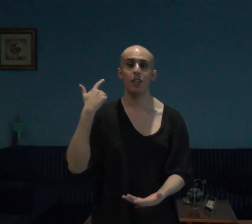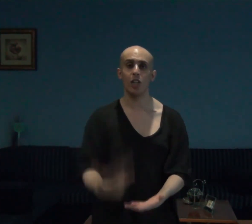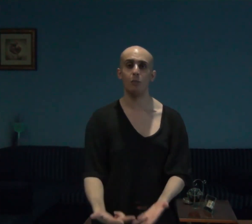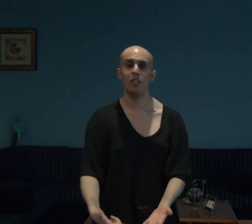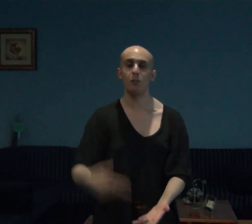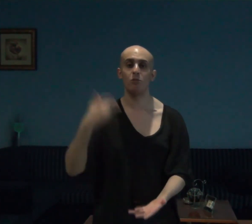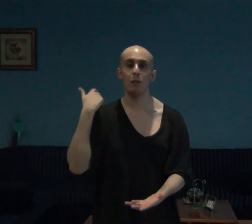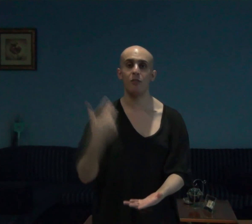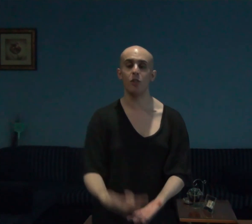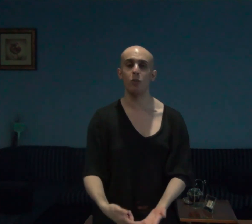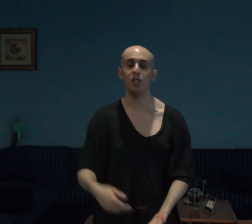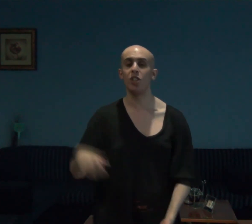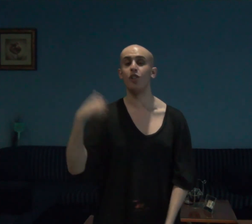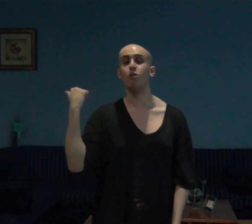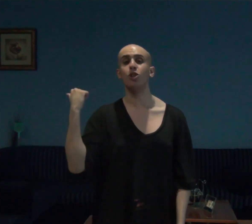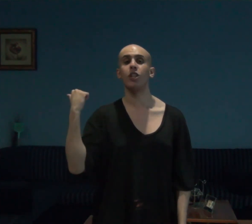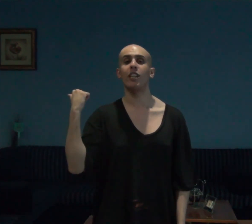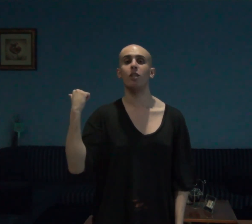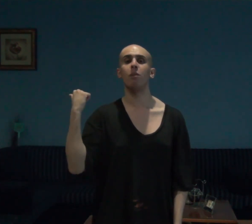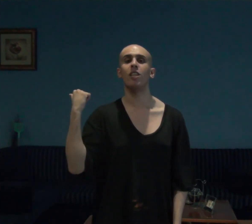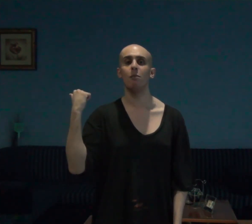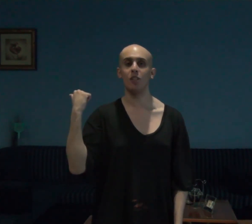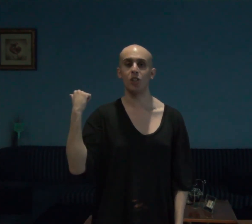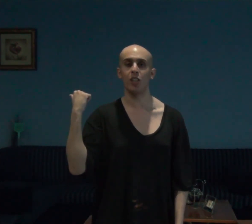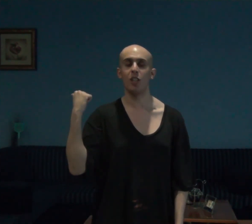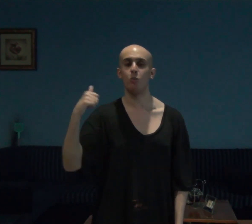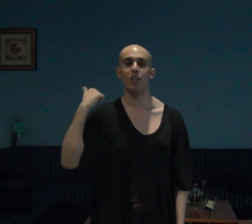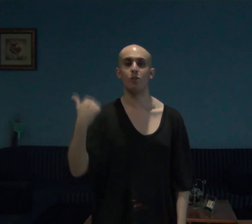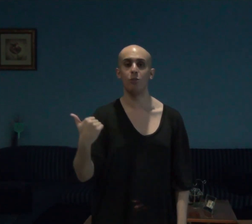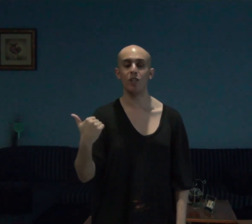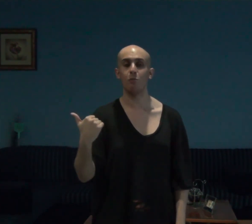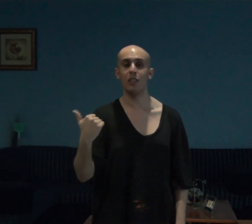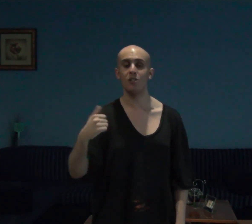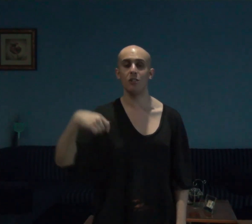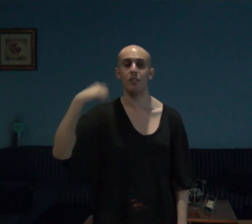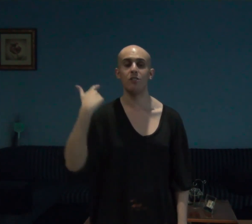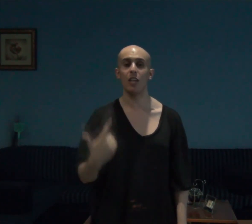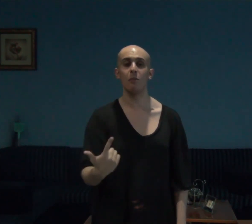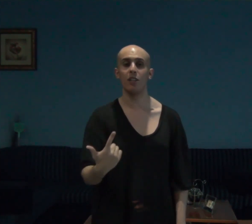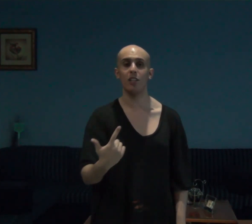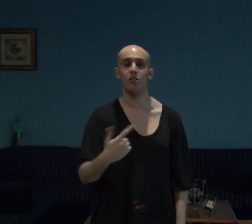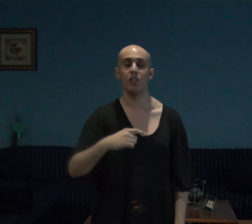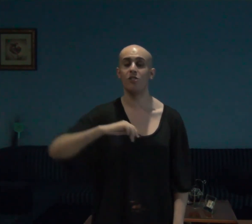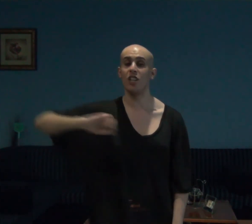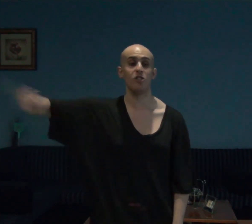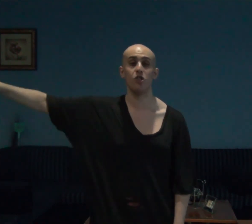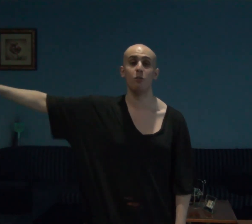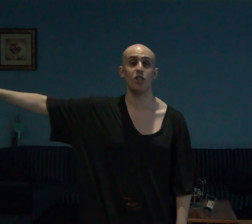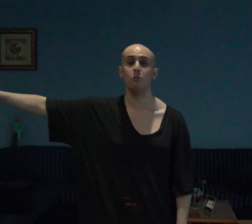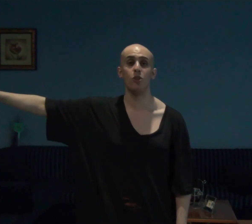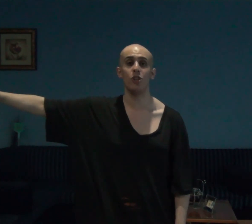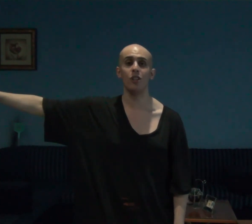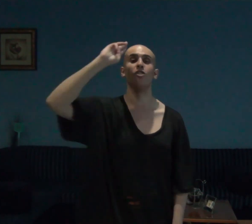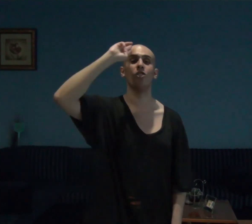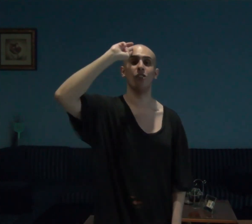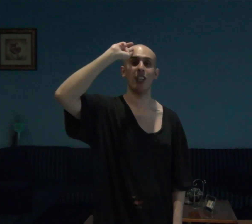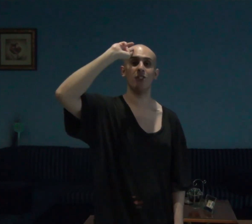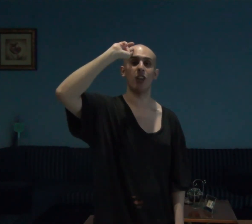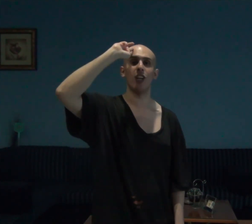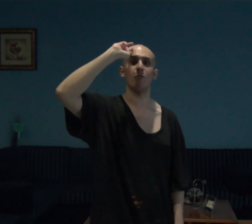comment subscribe if you wish and do check out my gaming channel where i do let's play series gaming content and so much more until next time